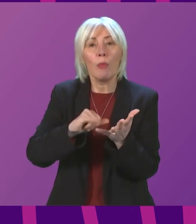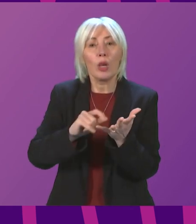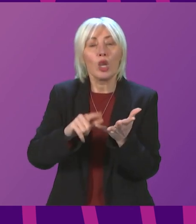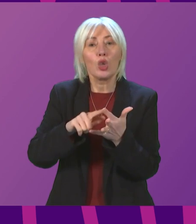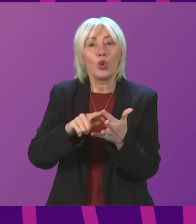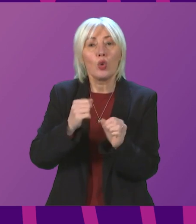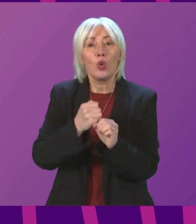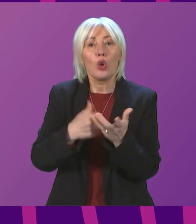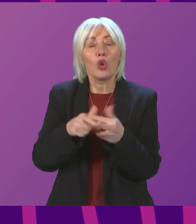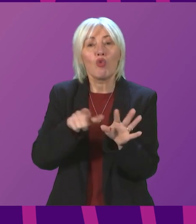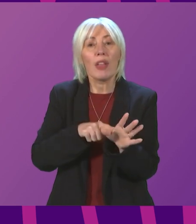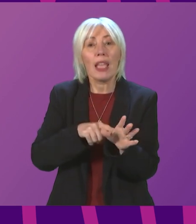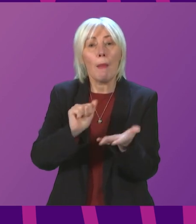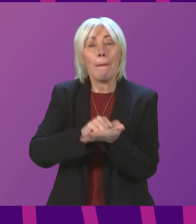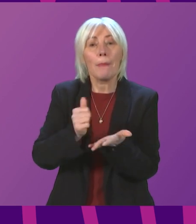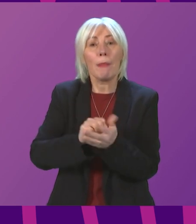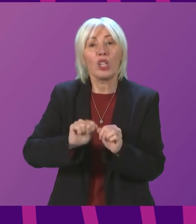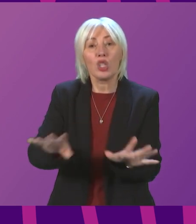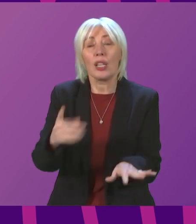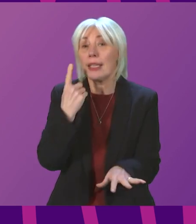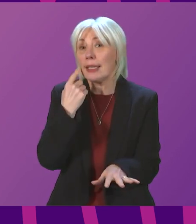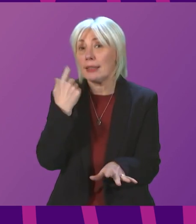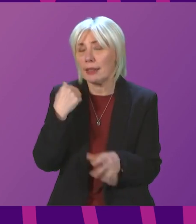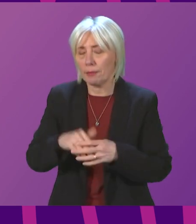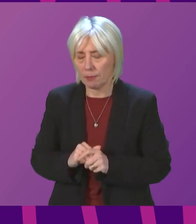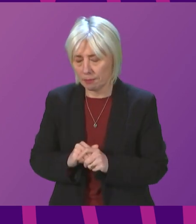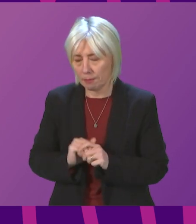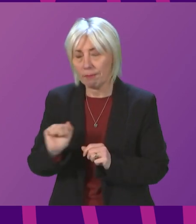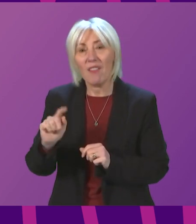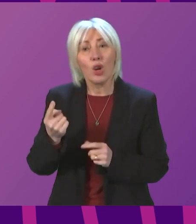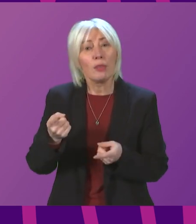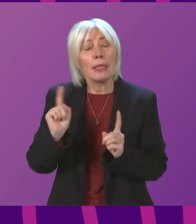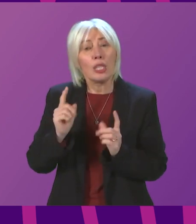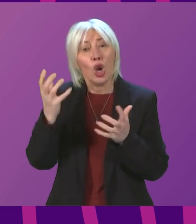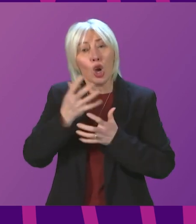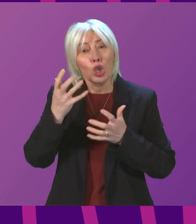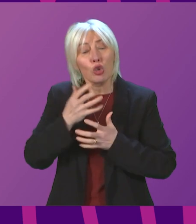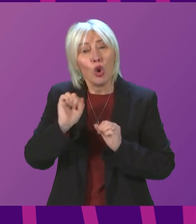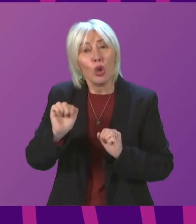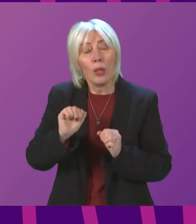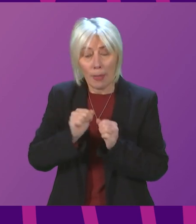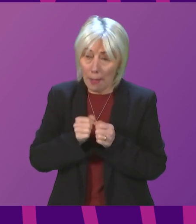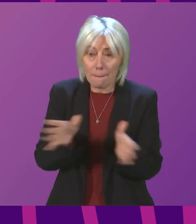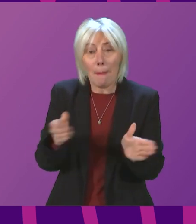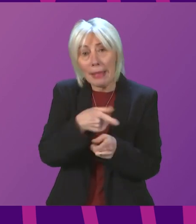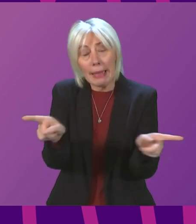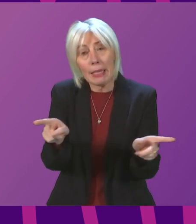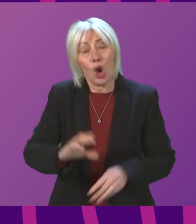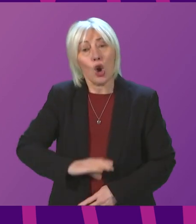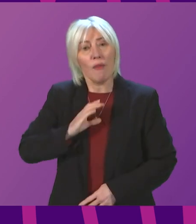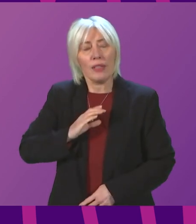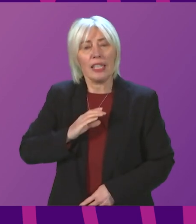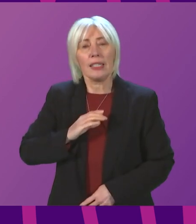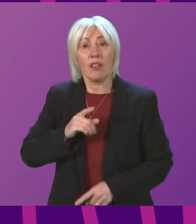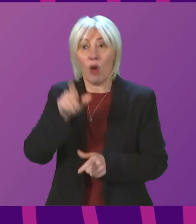yesterday. Does the First Minister have concerns that public confidence in the integrity of those